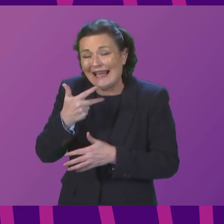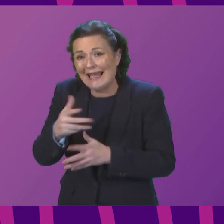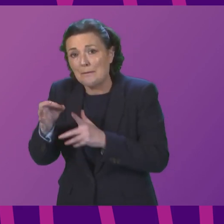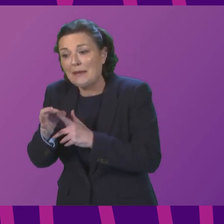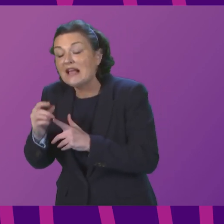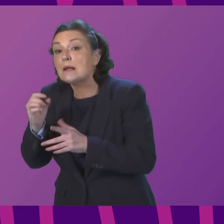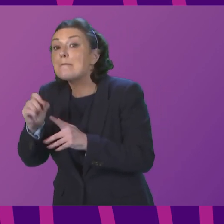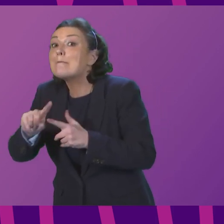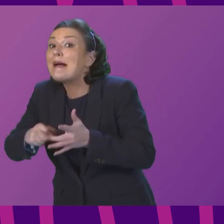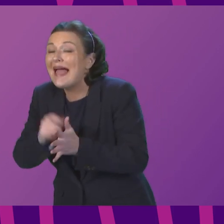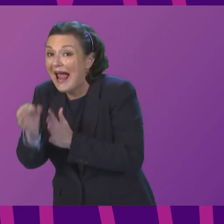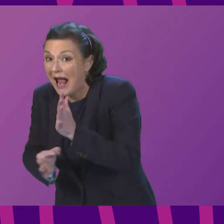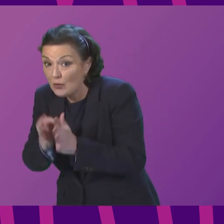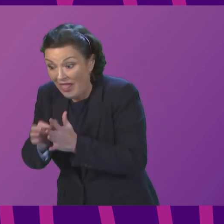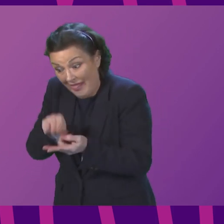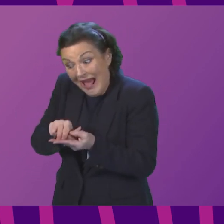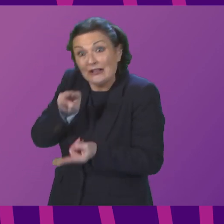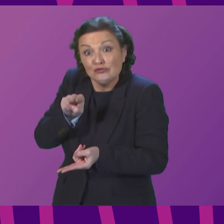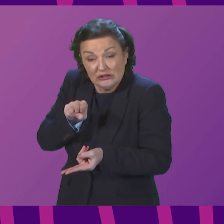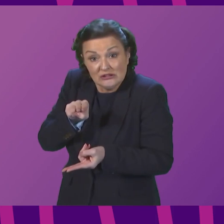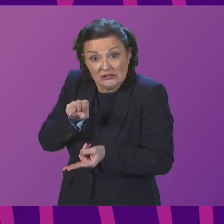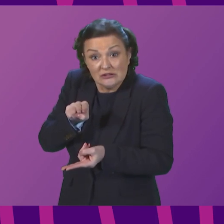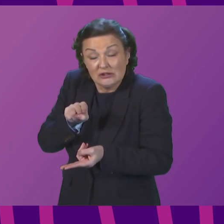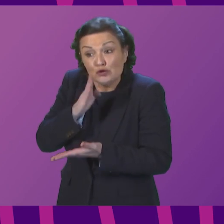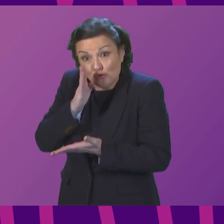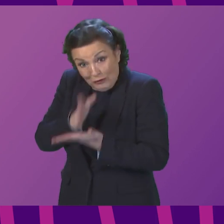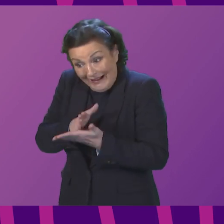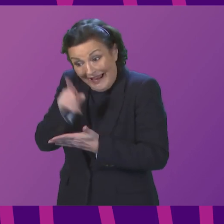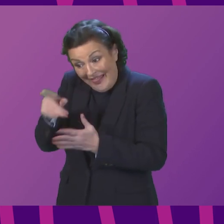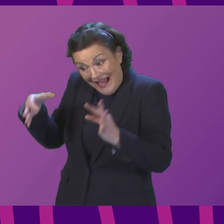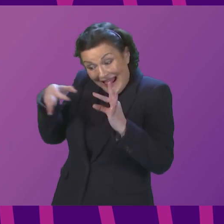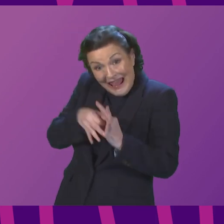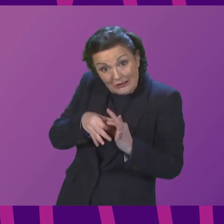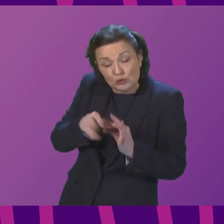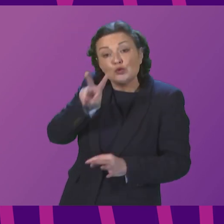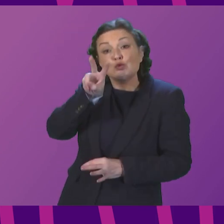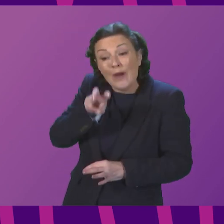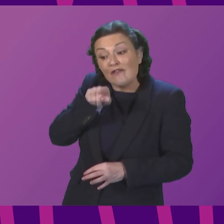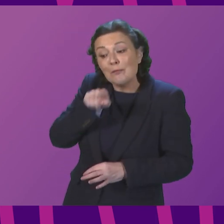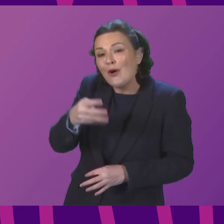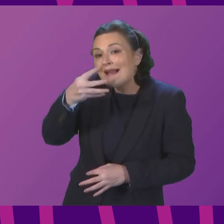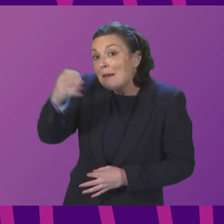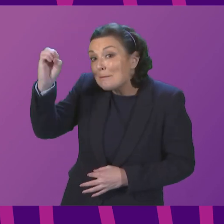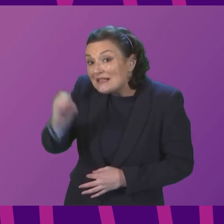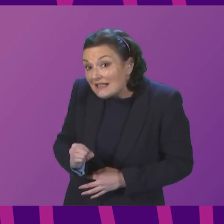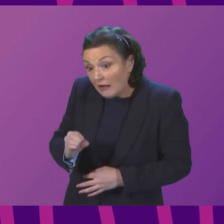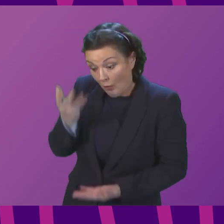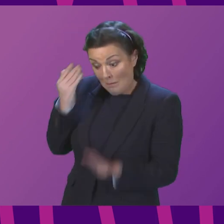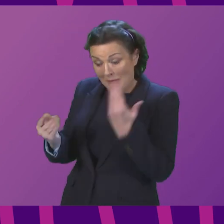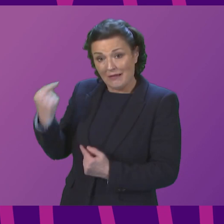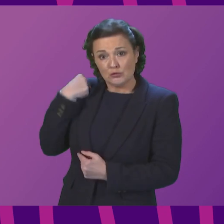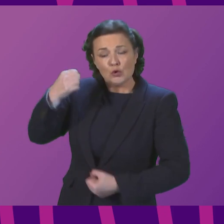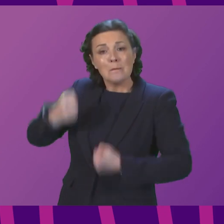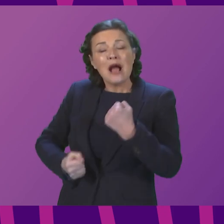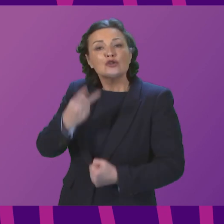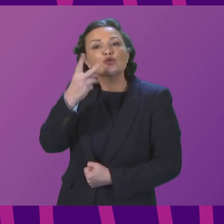the increase, the increase is 12.9 per cent compared to March 2021